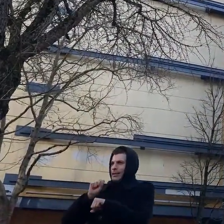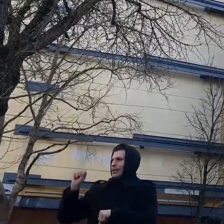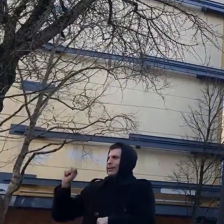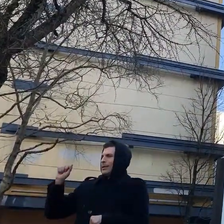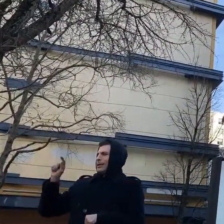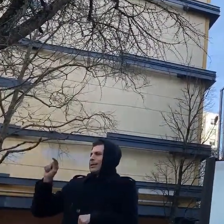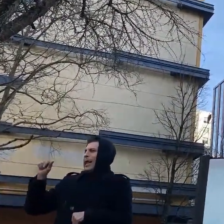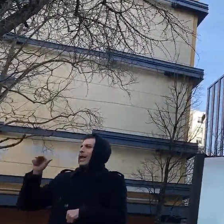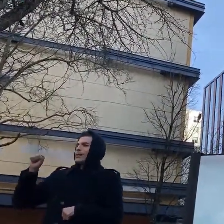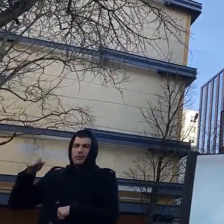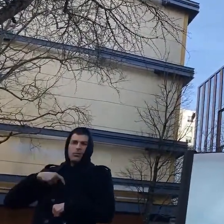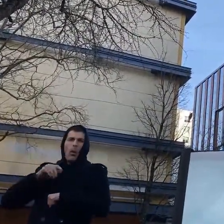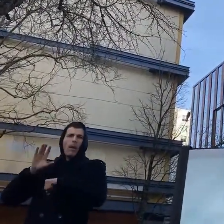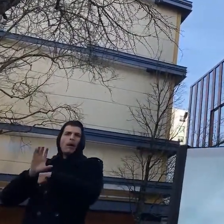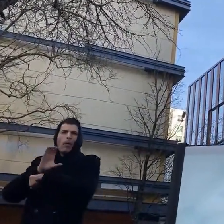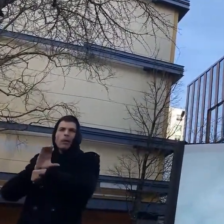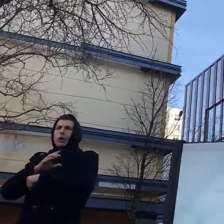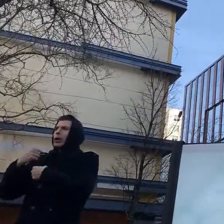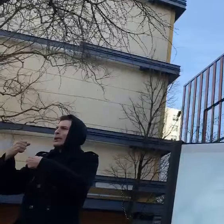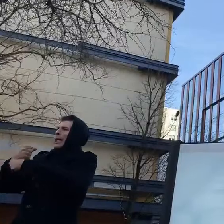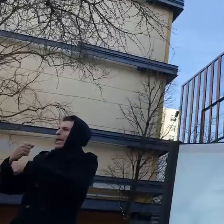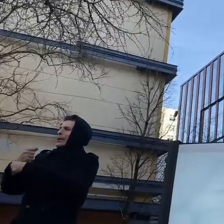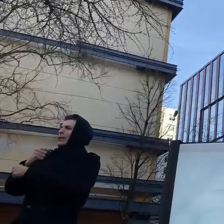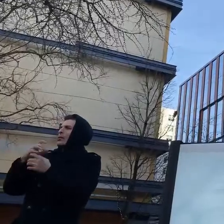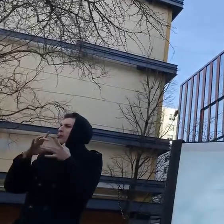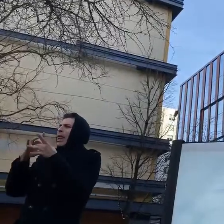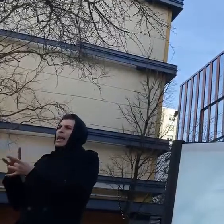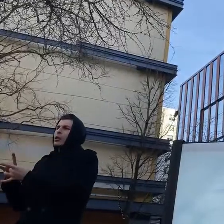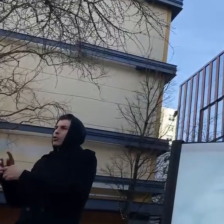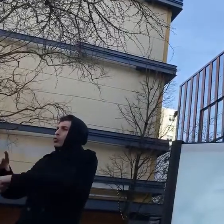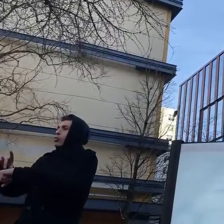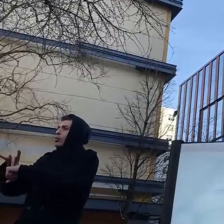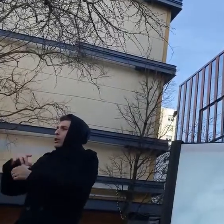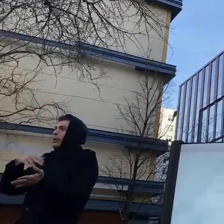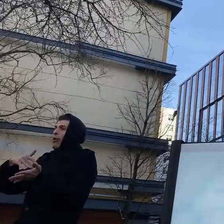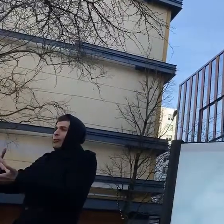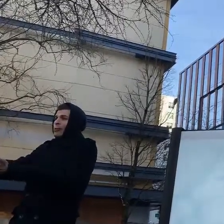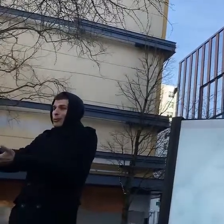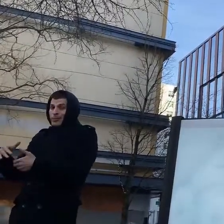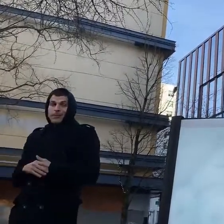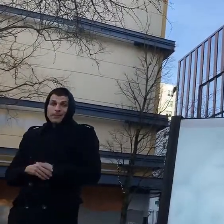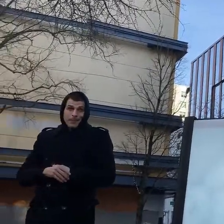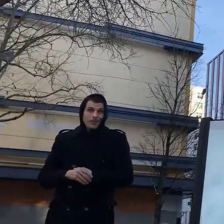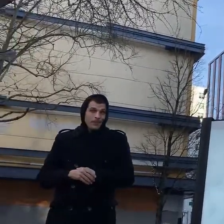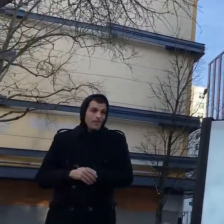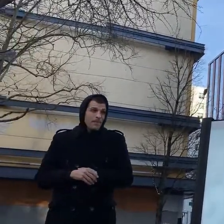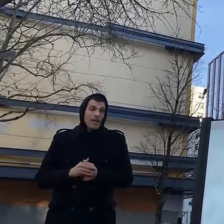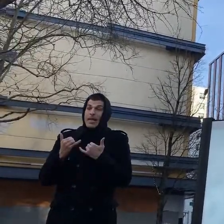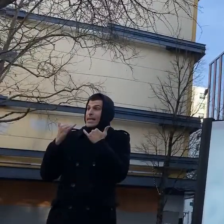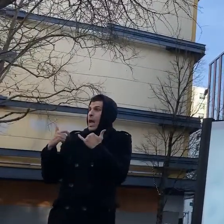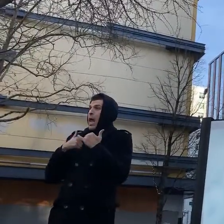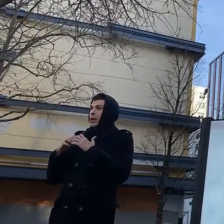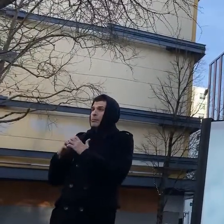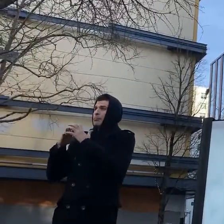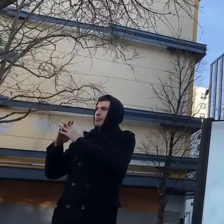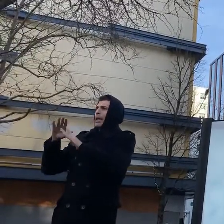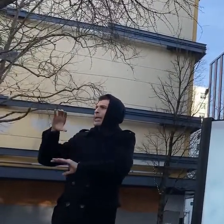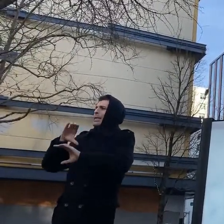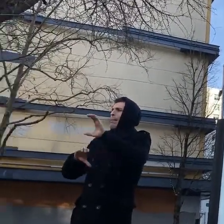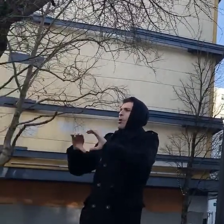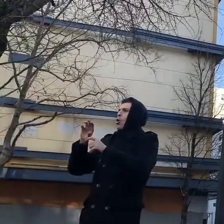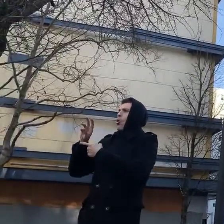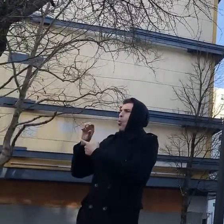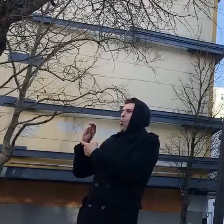of scientific research experience including aquatic ecology biogeochemistry and